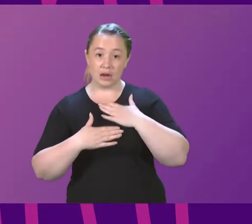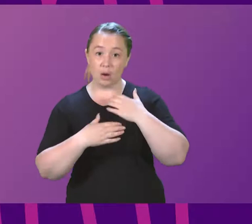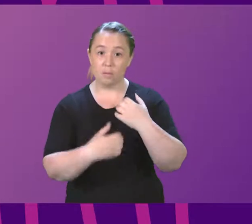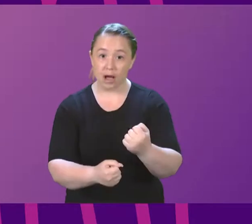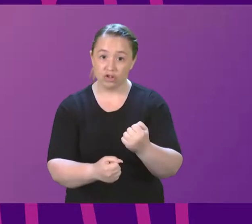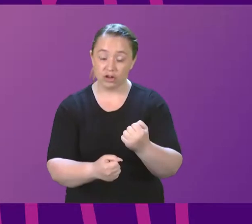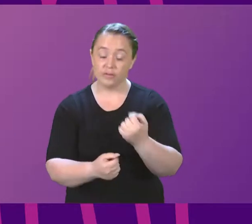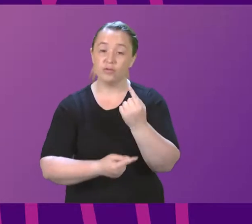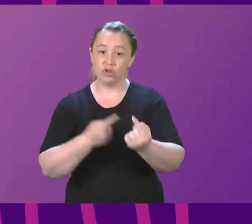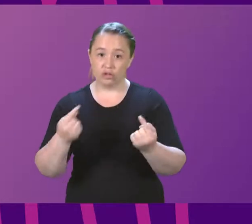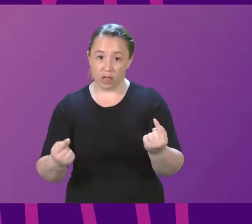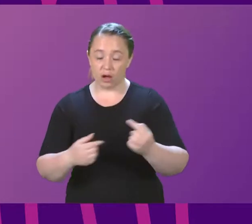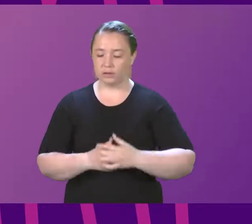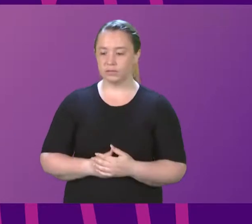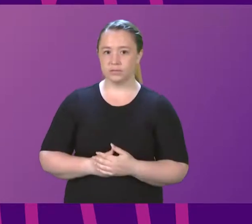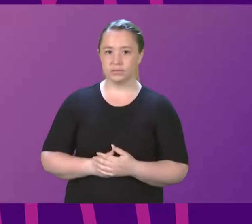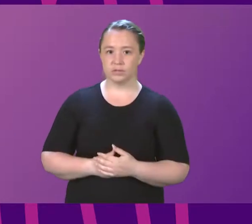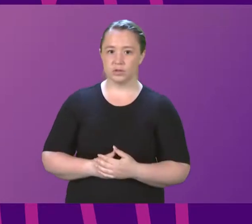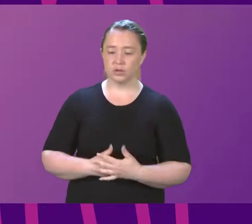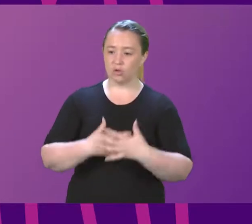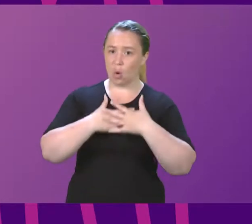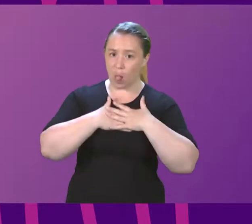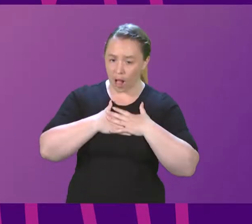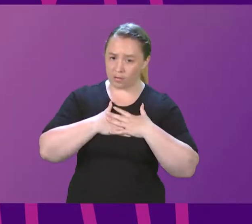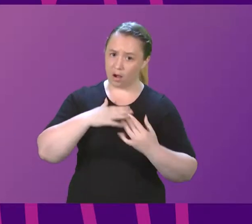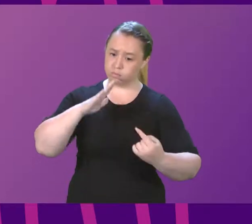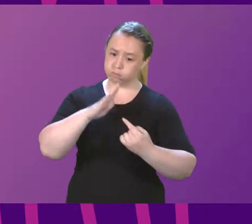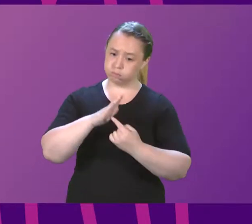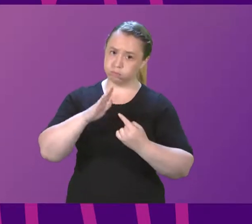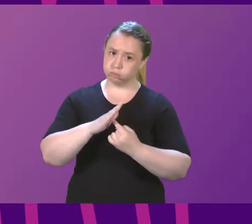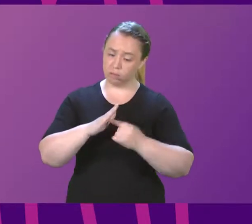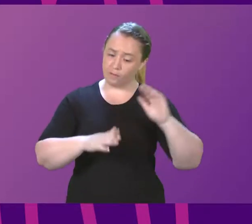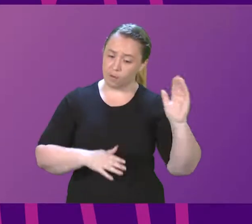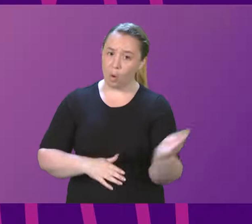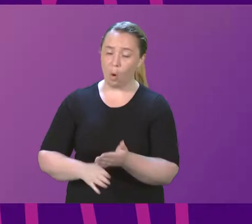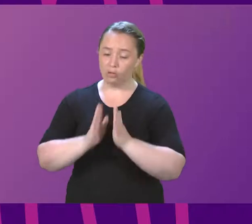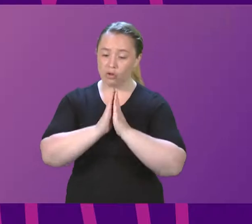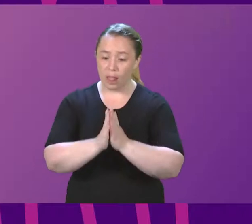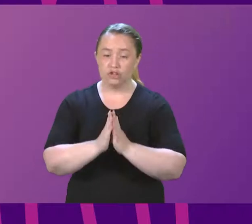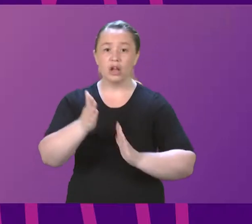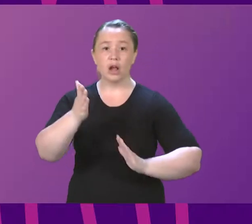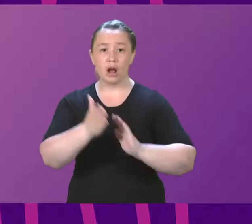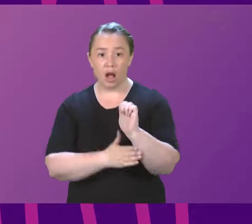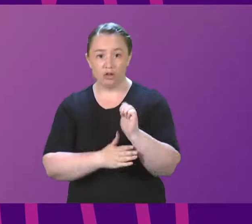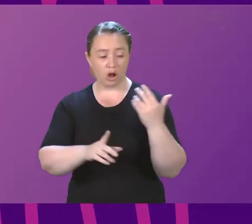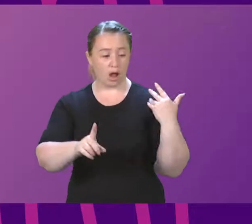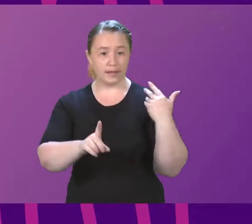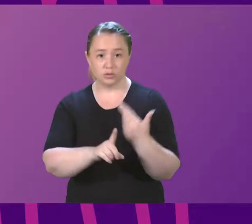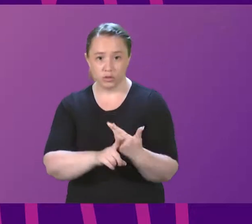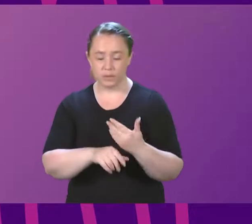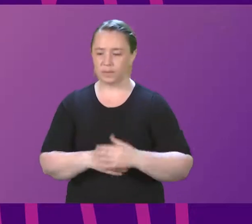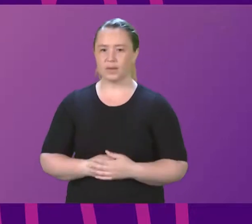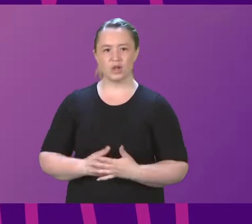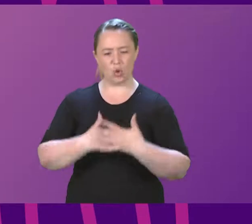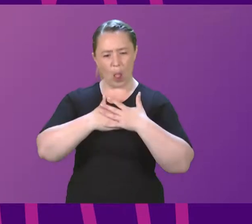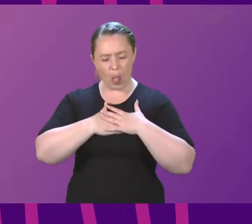In so far as love is essential in every tradition, culture and religion, we could say that love is a